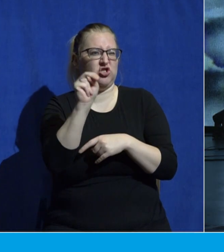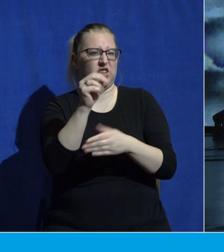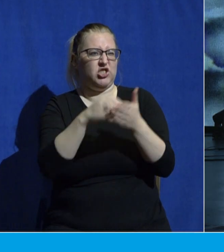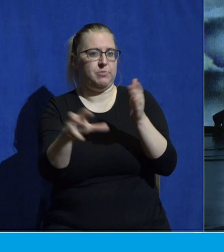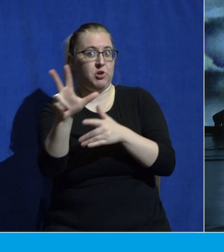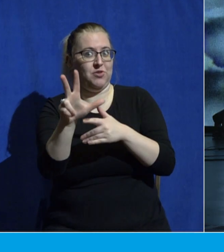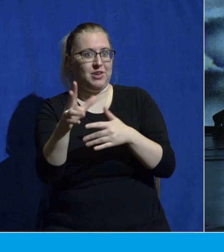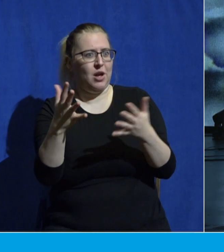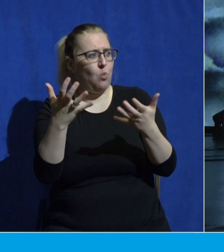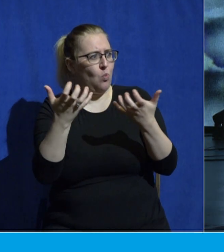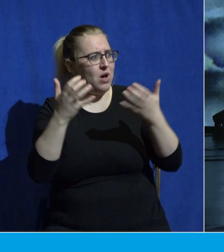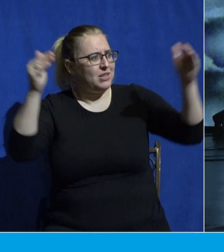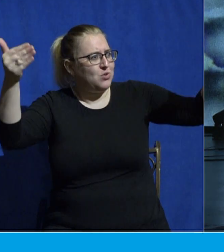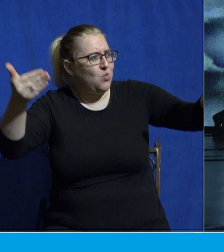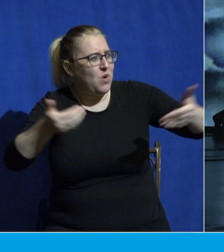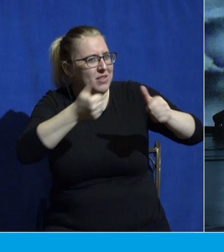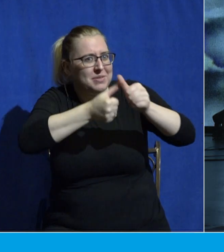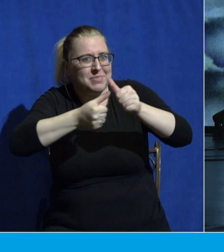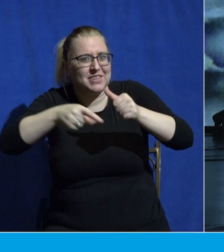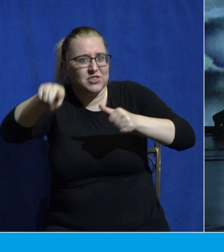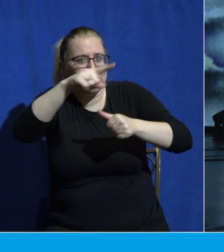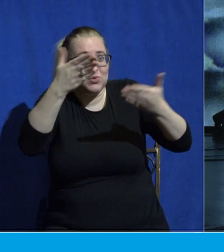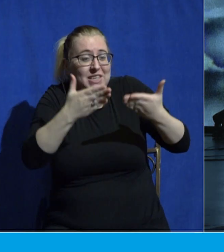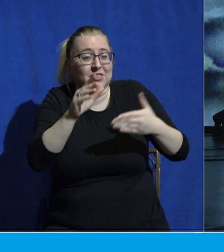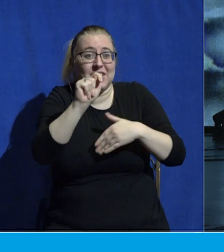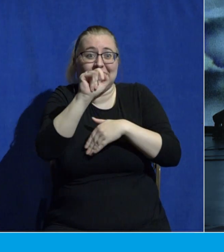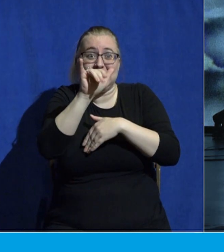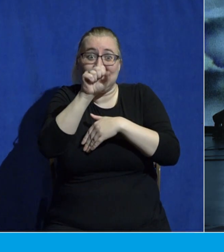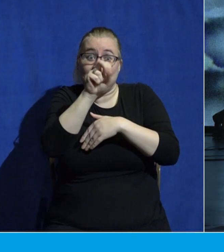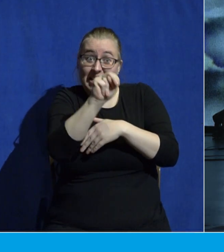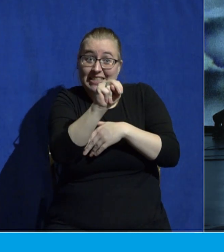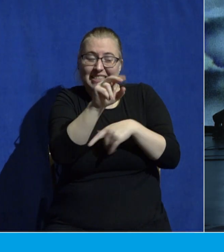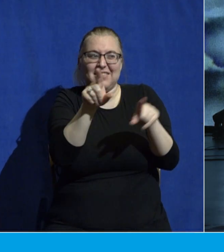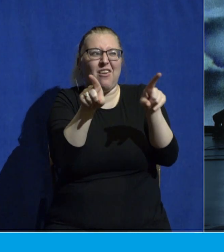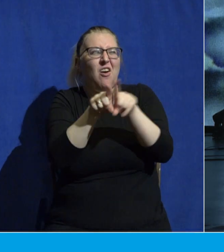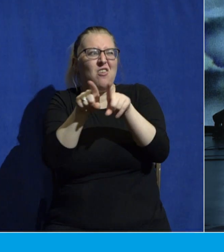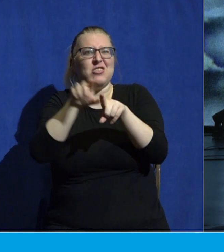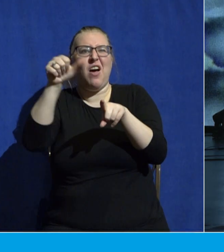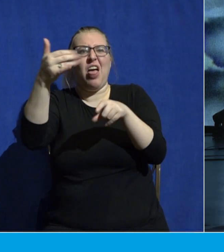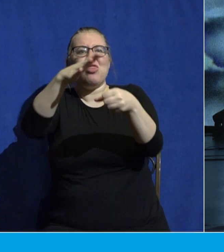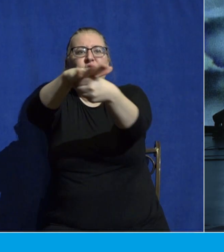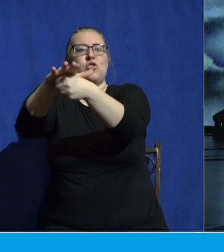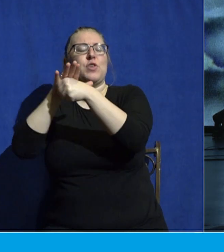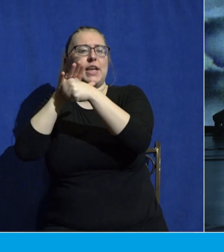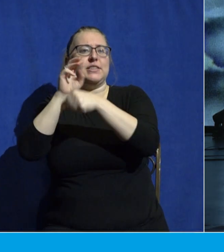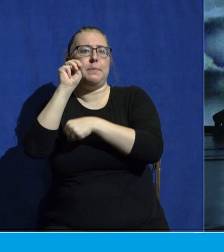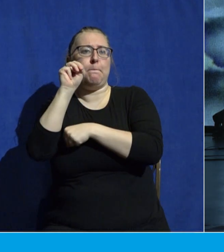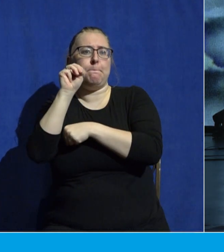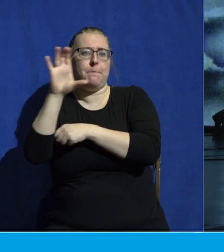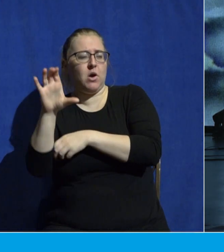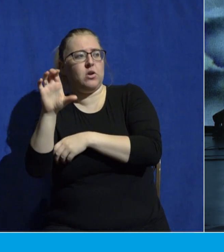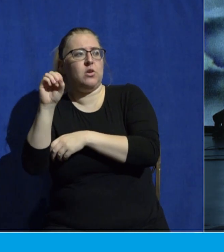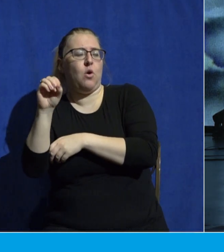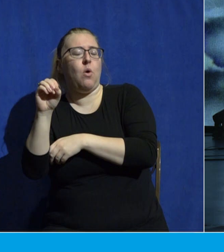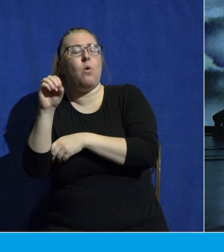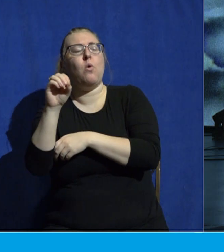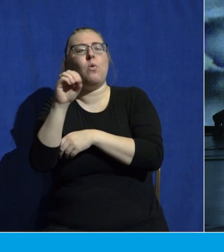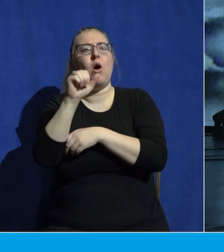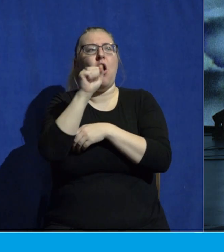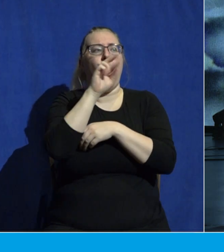of you here at our Tysons location, as well as our locations in Montgomery County and Arlington and Prince William, especially